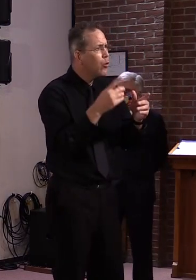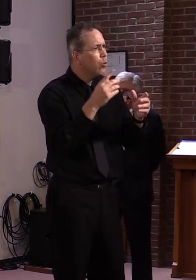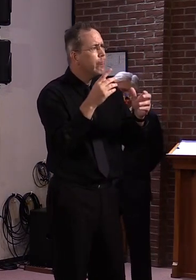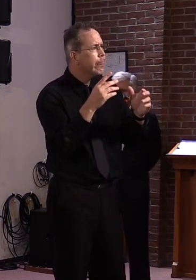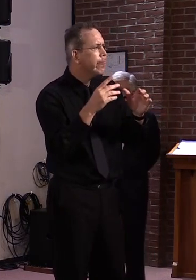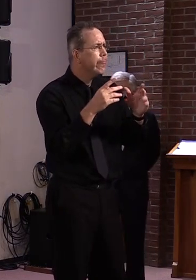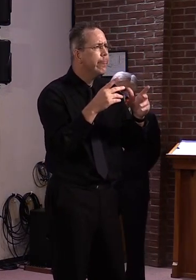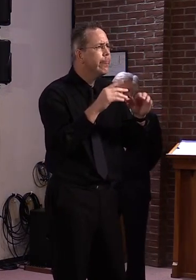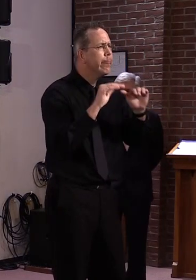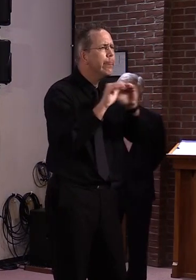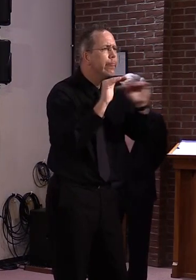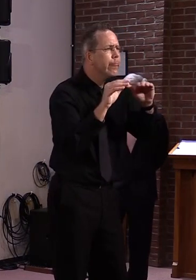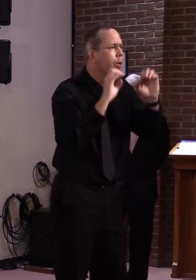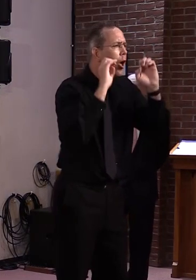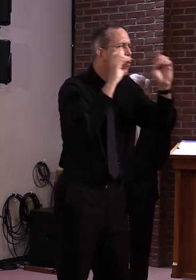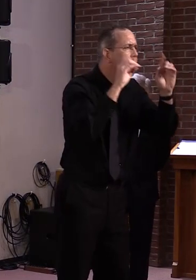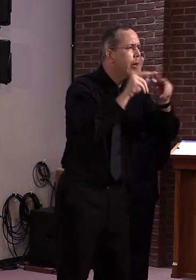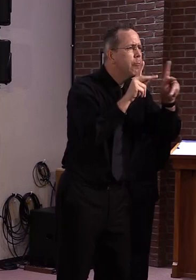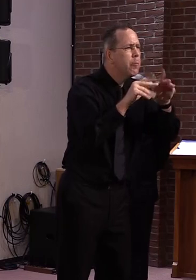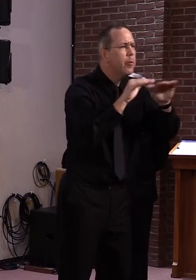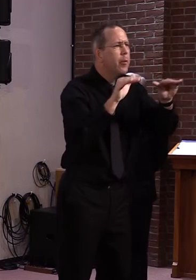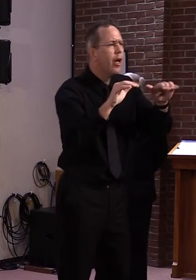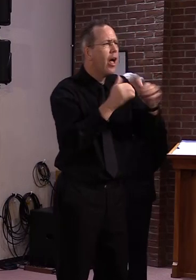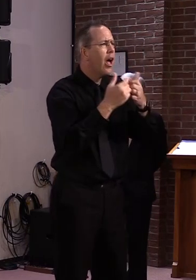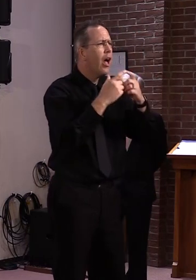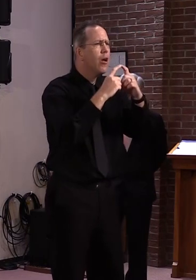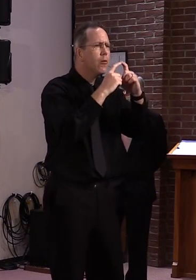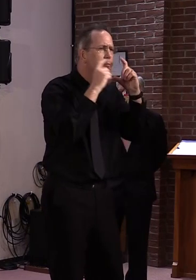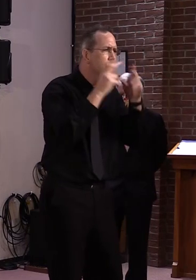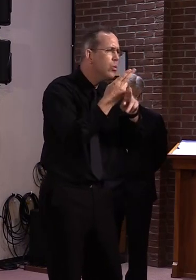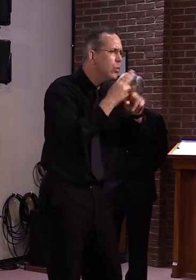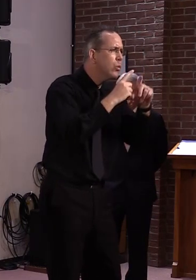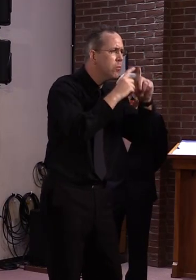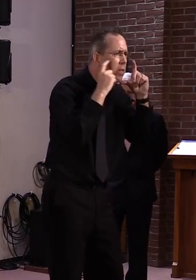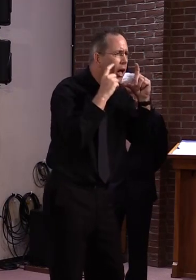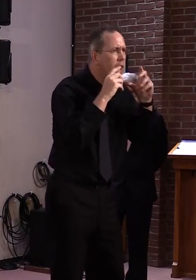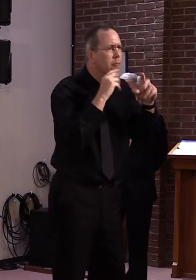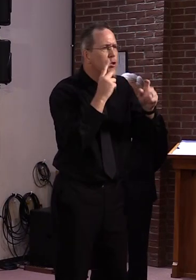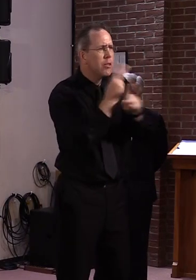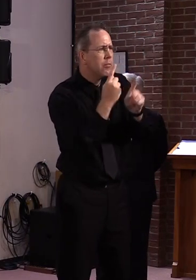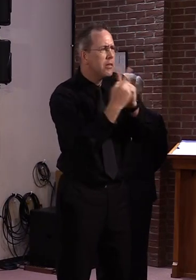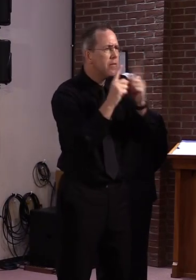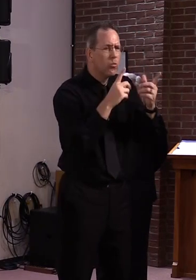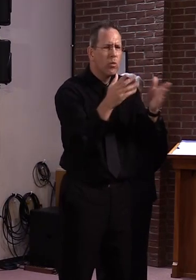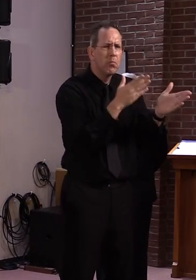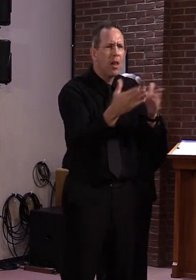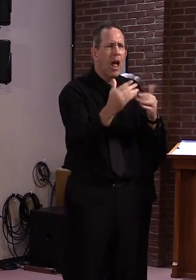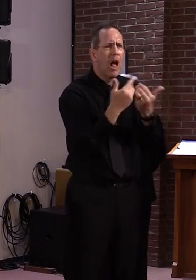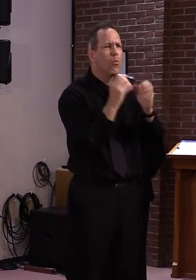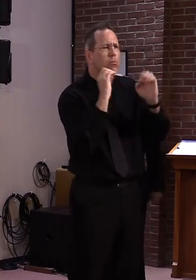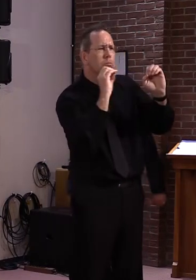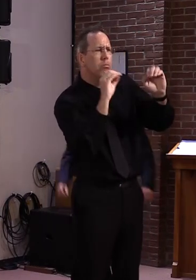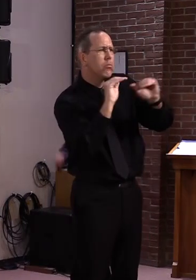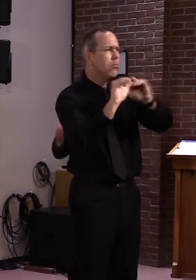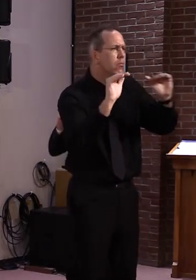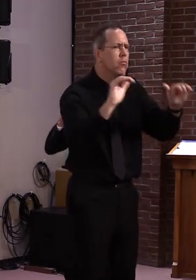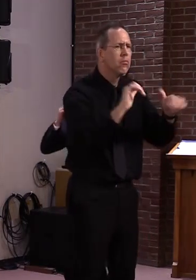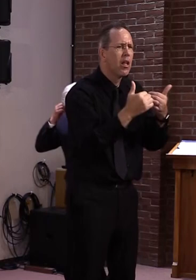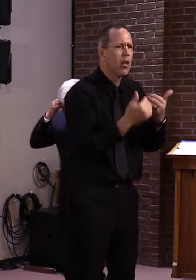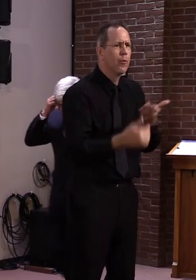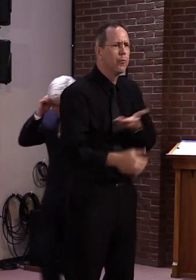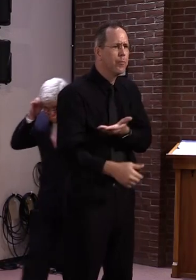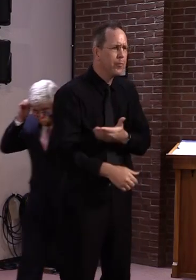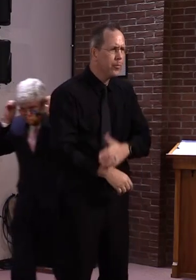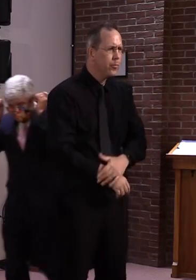we've been working on this for the last couple of weeks, and I think they're rolling it out as we speak. Secretary Smith.